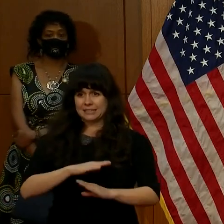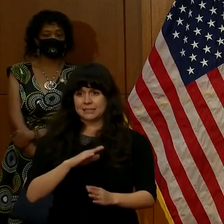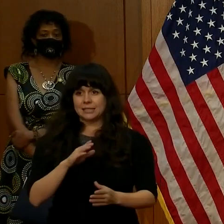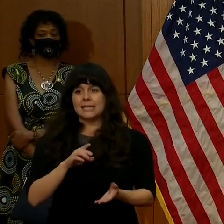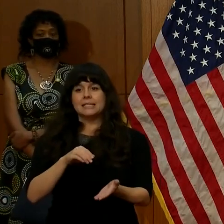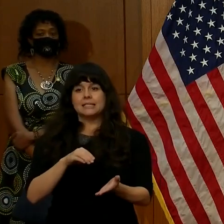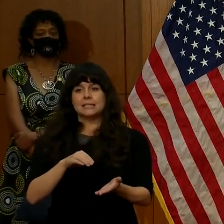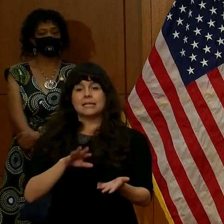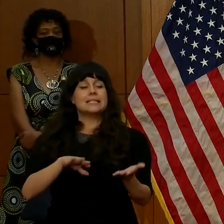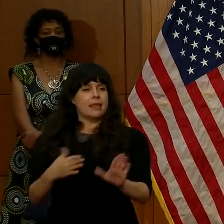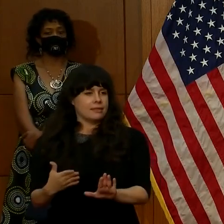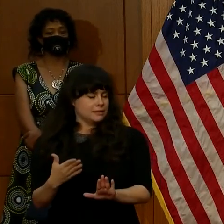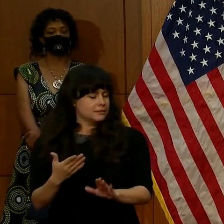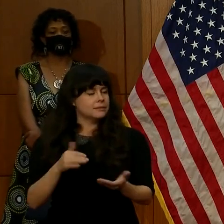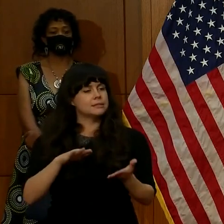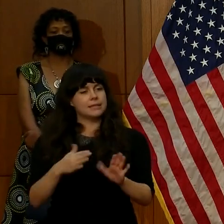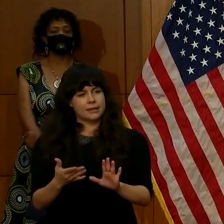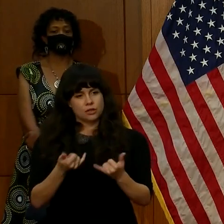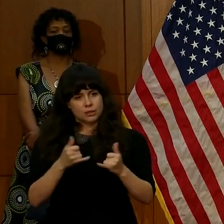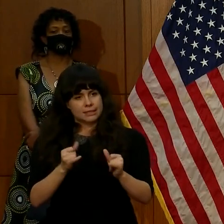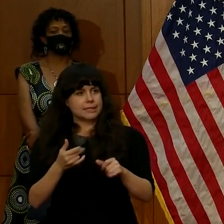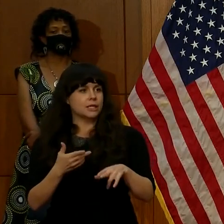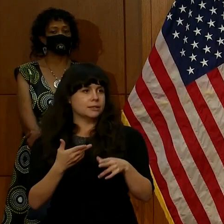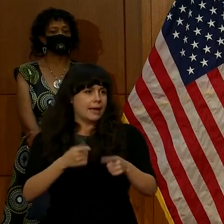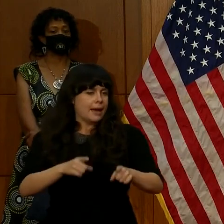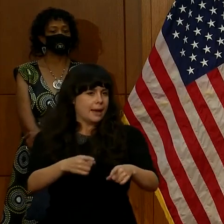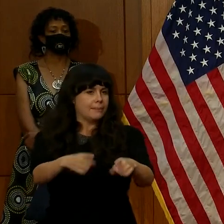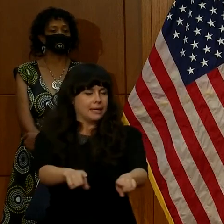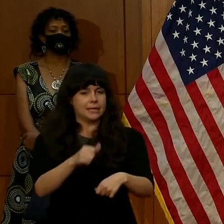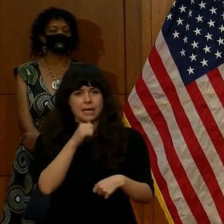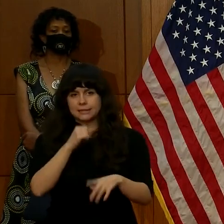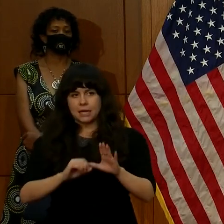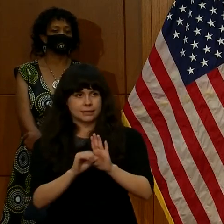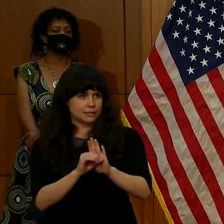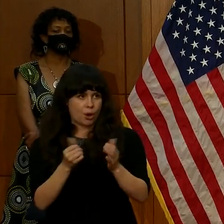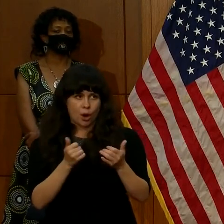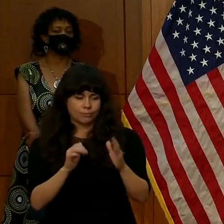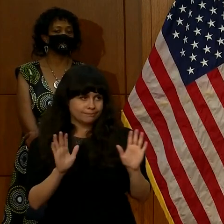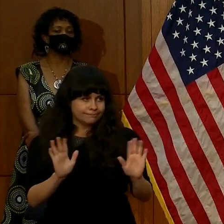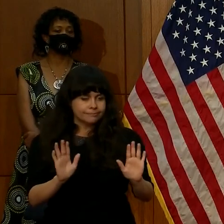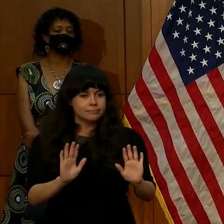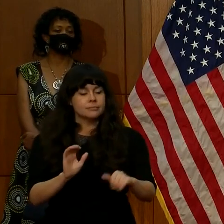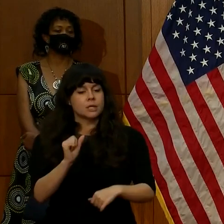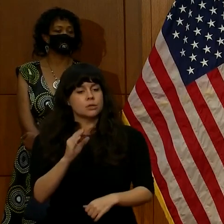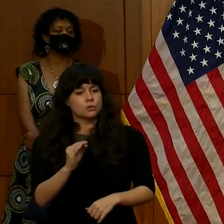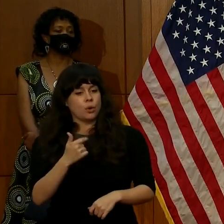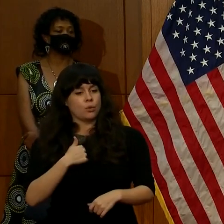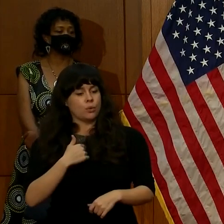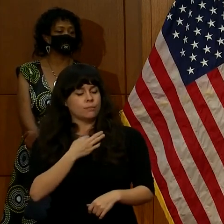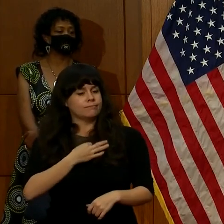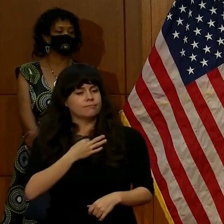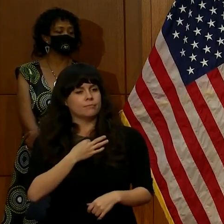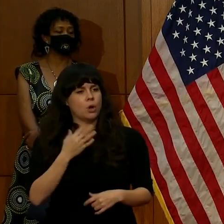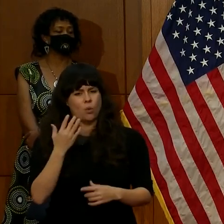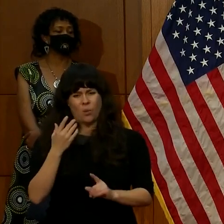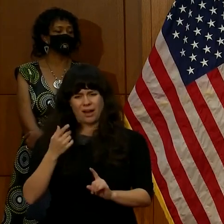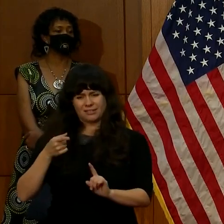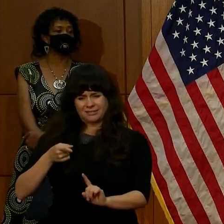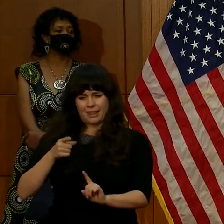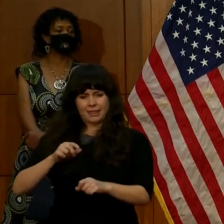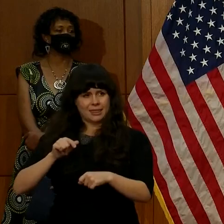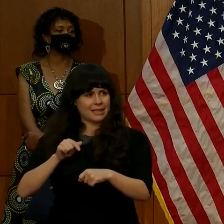I don't know if we've maybe one or two days since this began. What is making this virus so